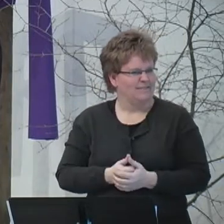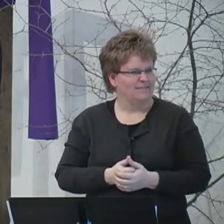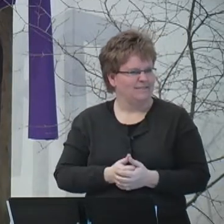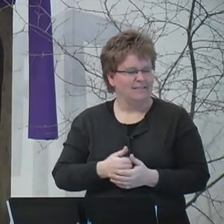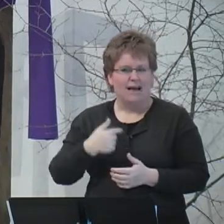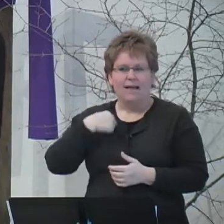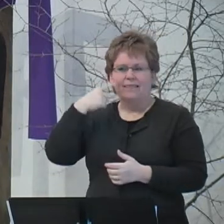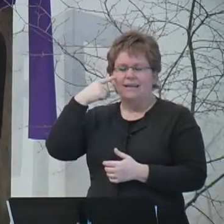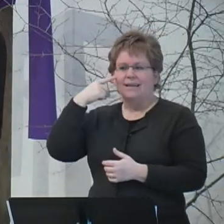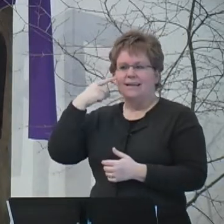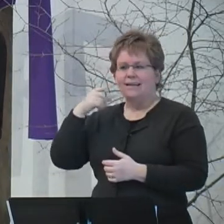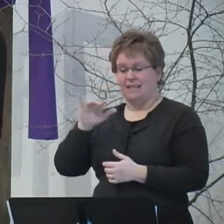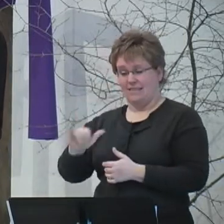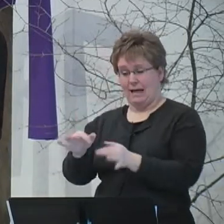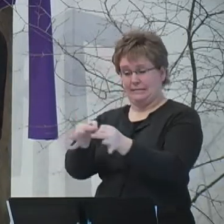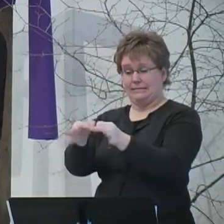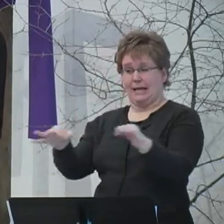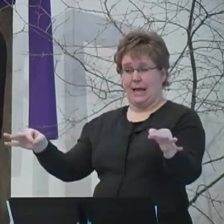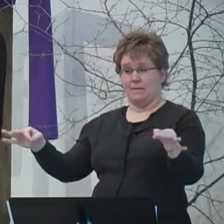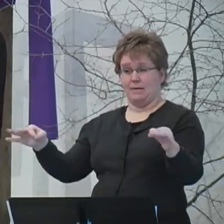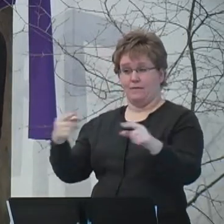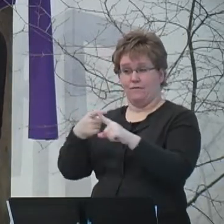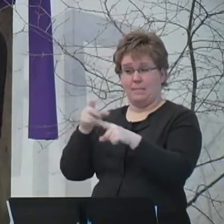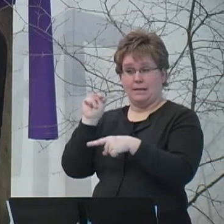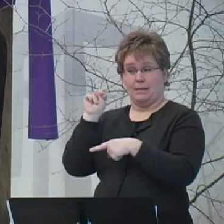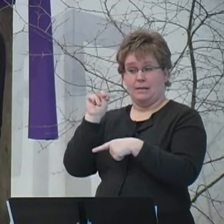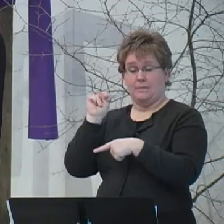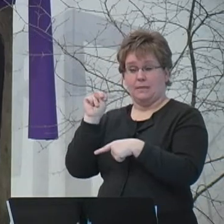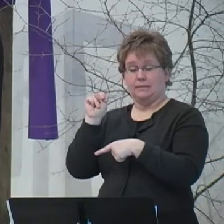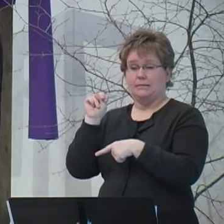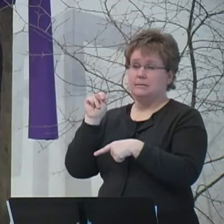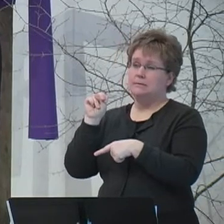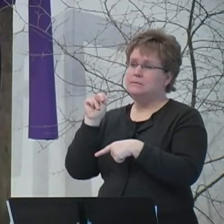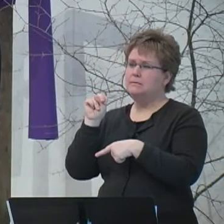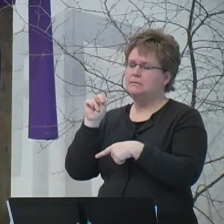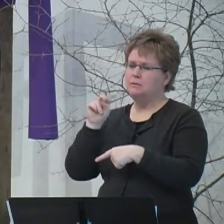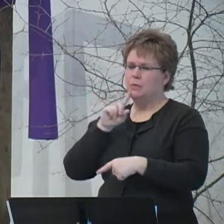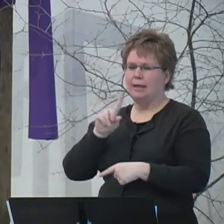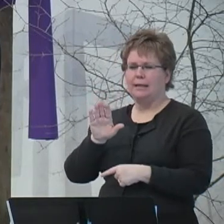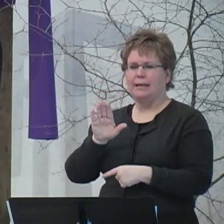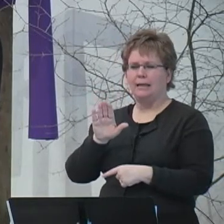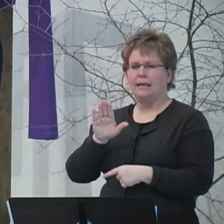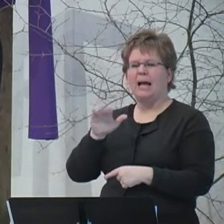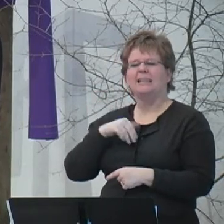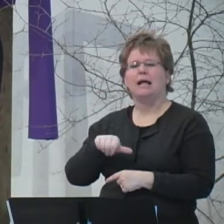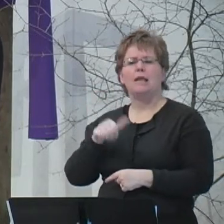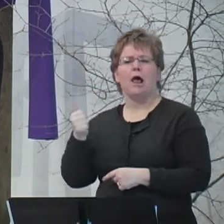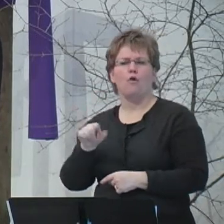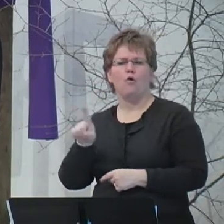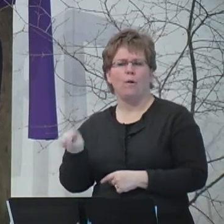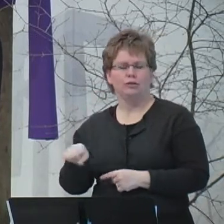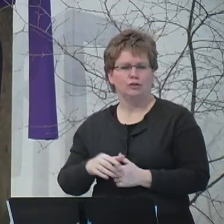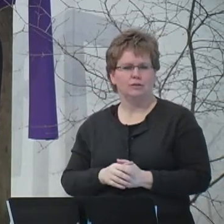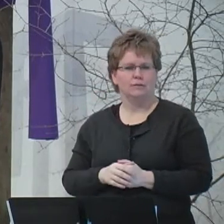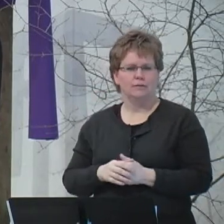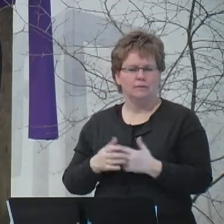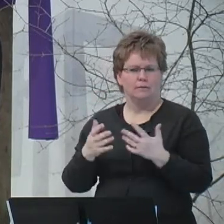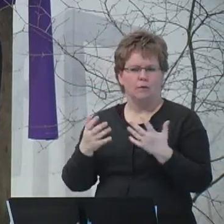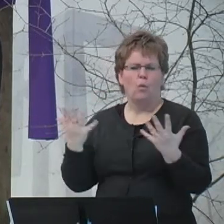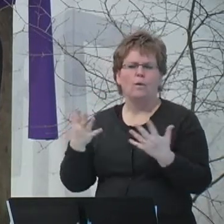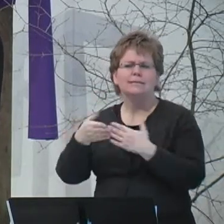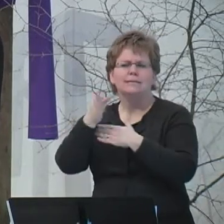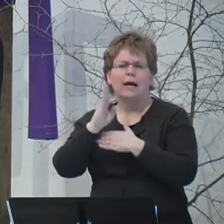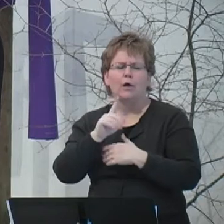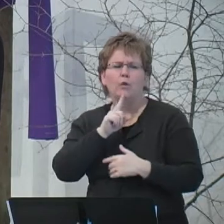behind this statement of Nicodemus' is his real question for Jesus. What is God really